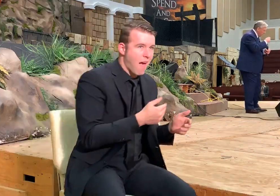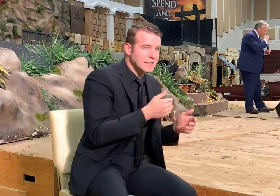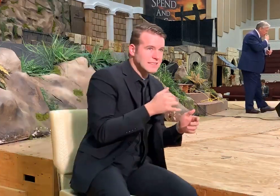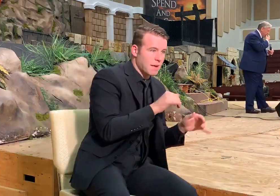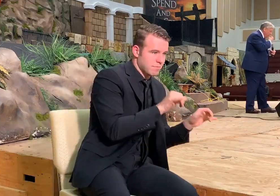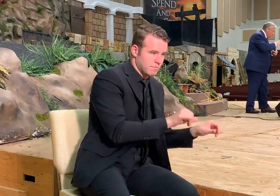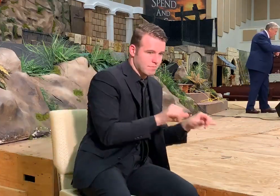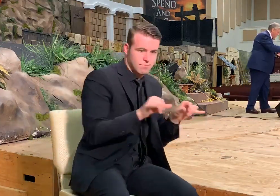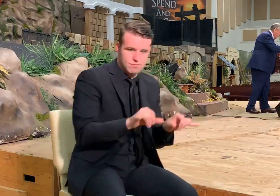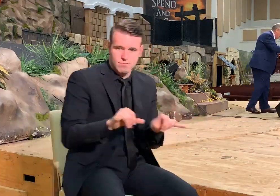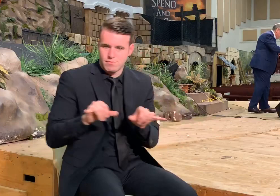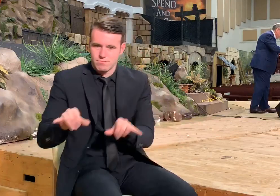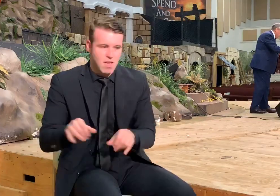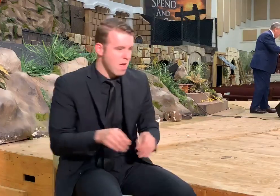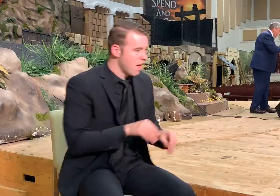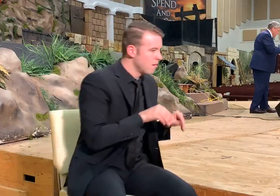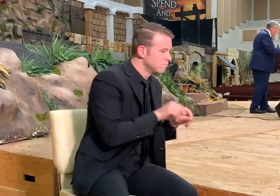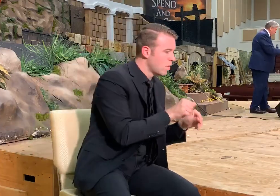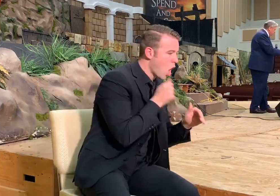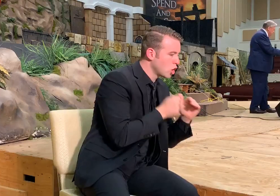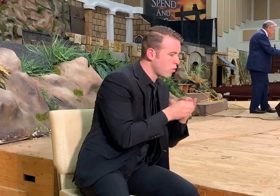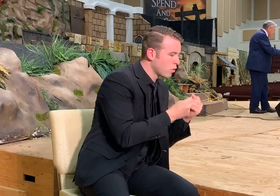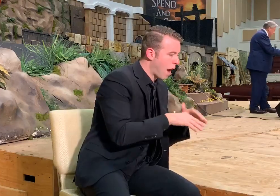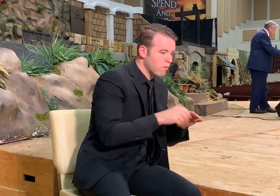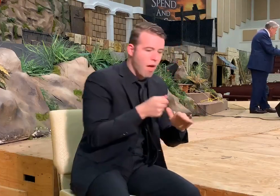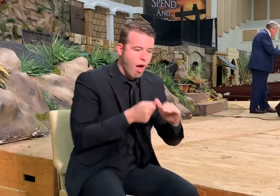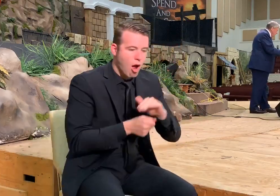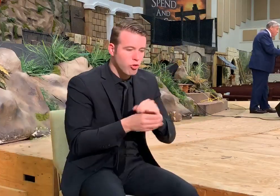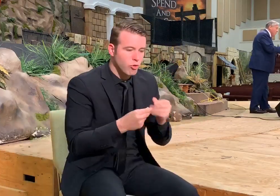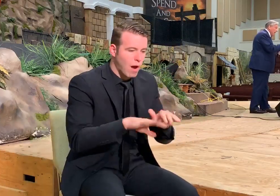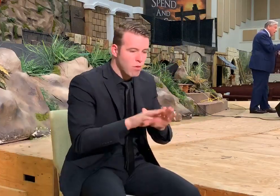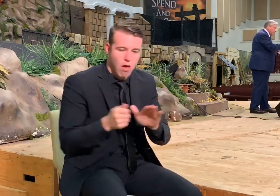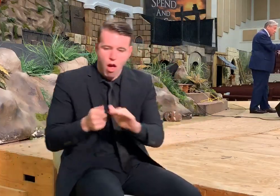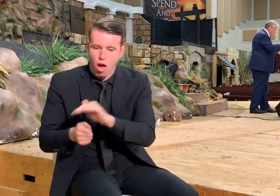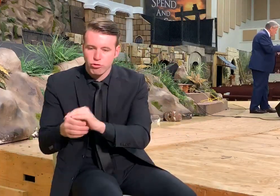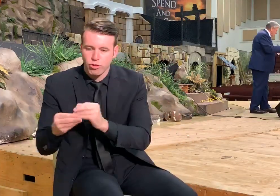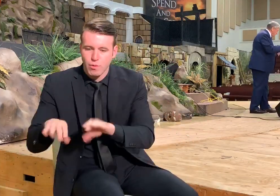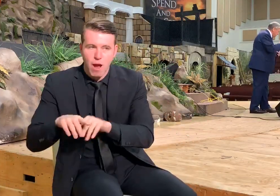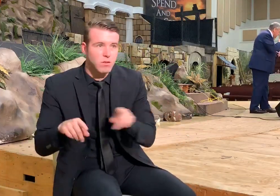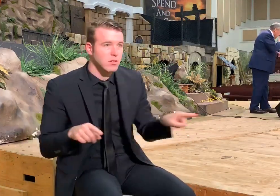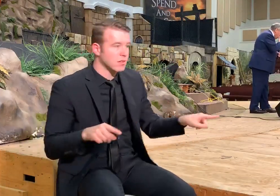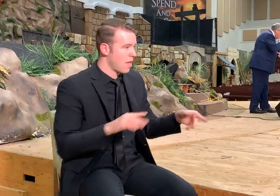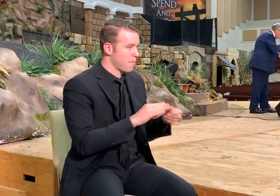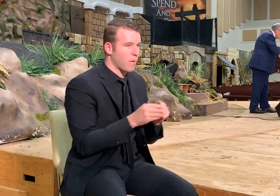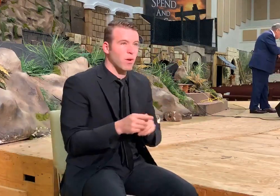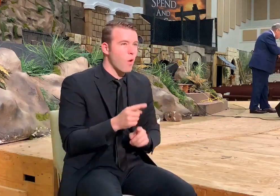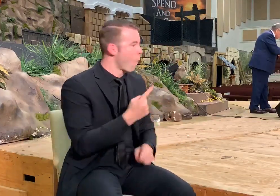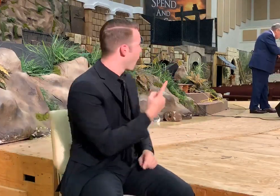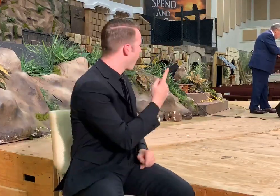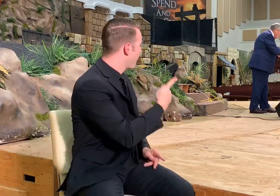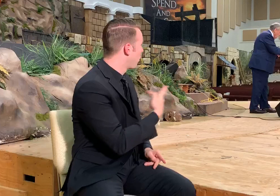Thank you for helping me. Okay. Amen. You and I are having a good lesson here tonight.